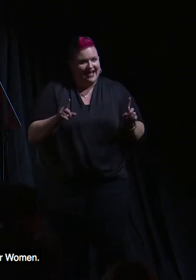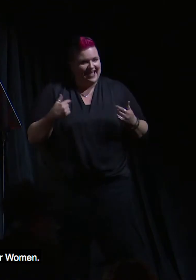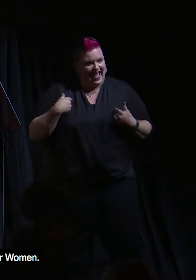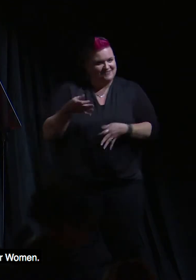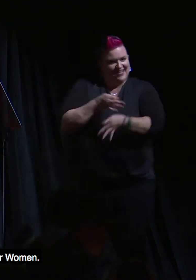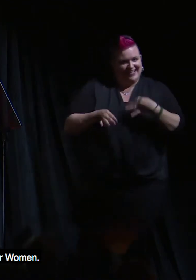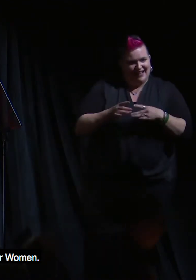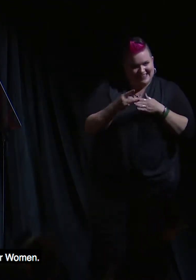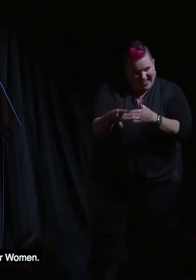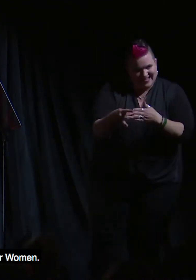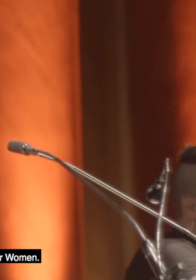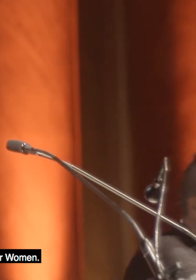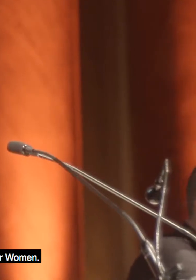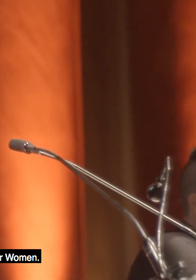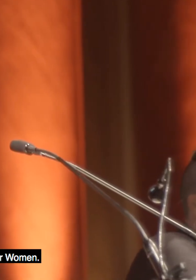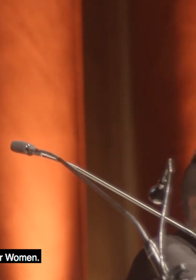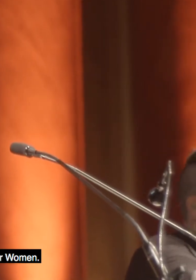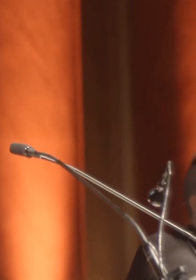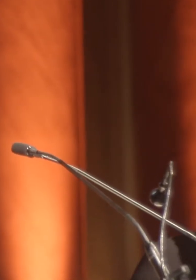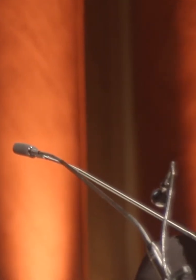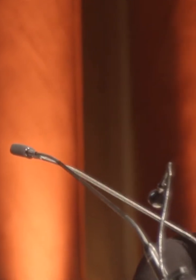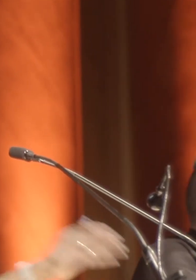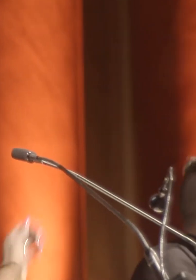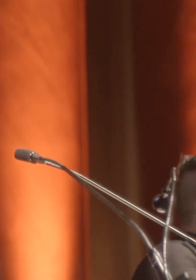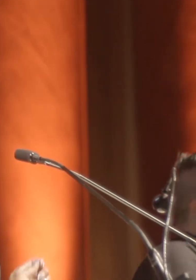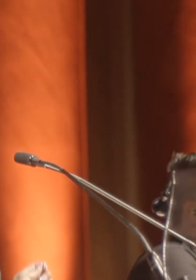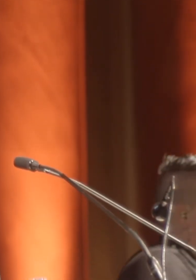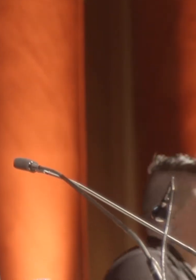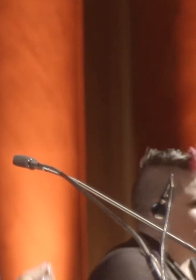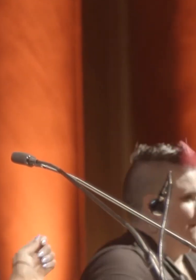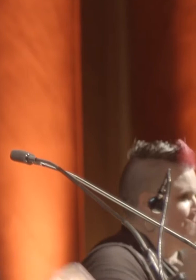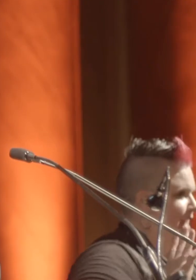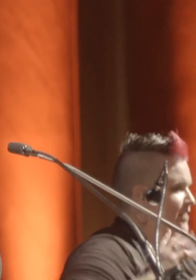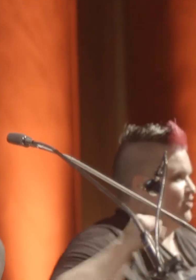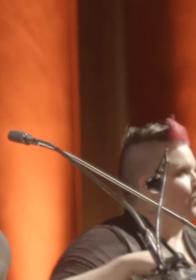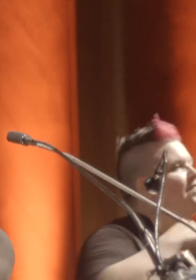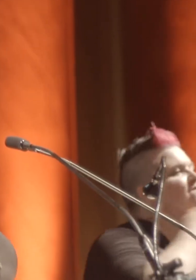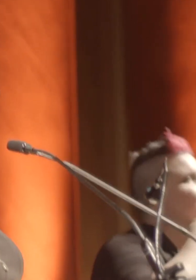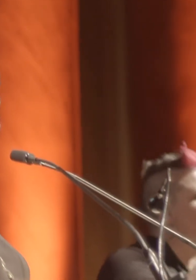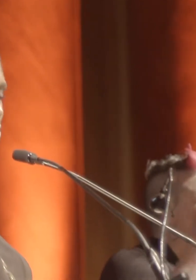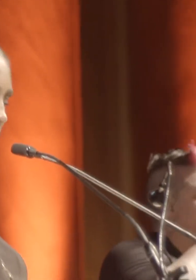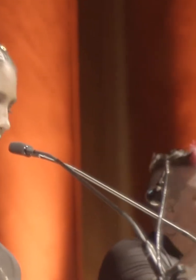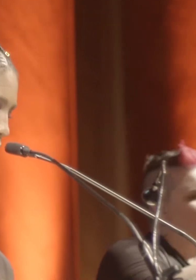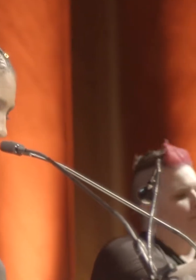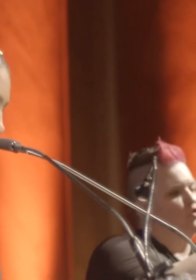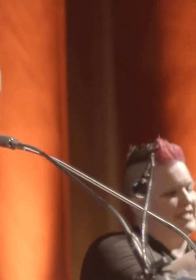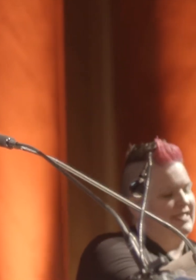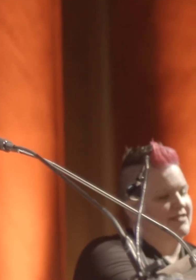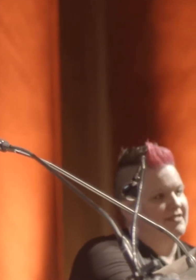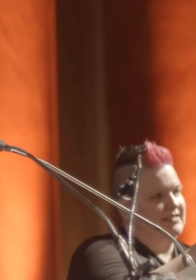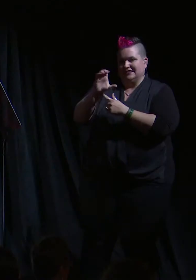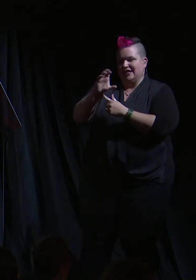have led the Ms. Foundation for Women. So I'm going to go back to voices you will hear, like Marie C.